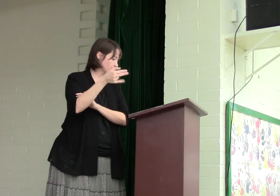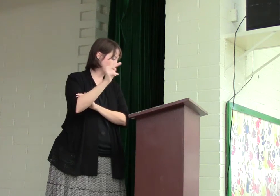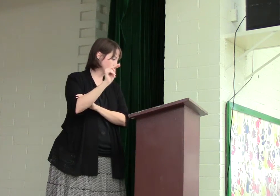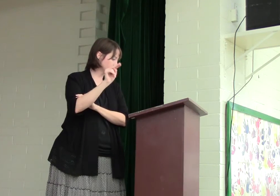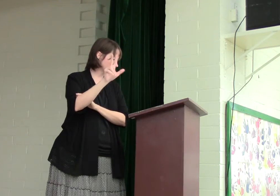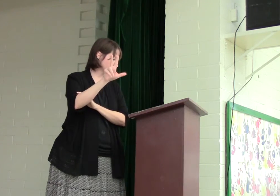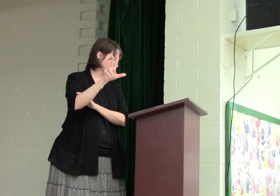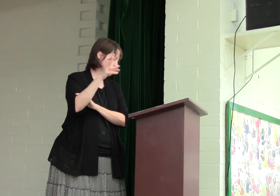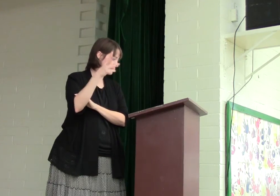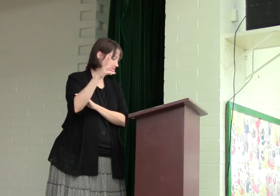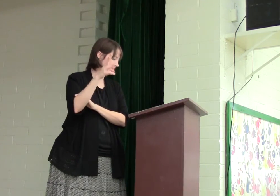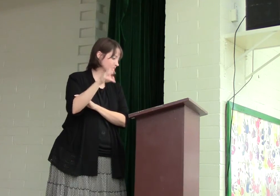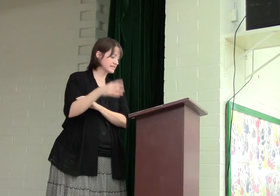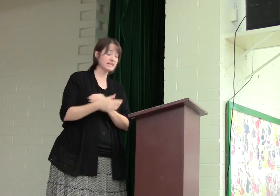remind ourselves of John 3.16.